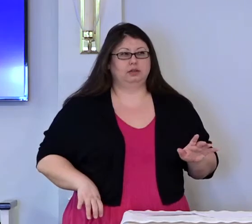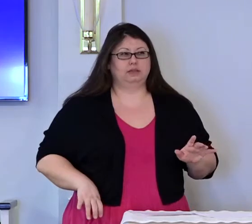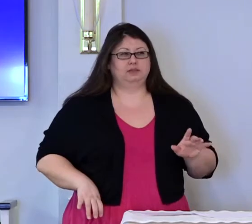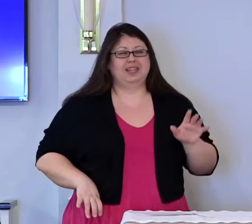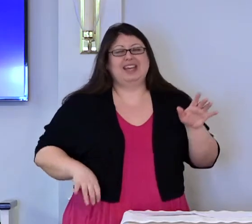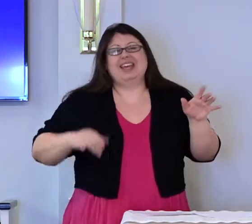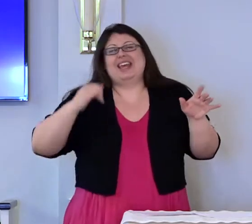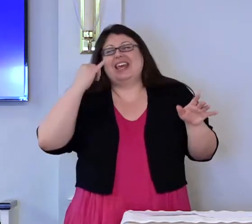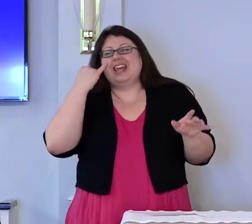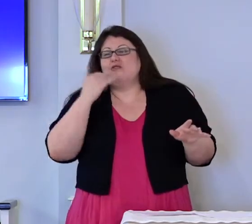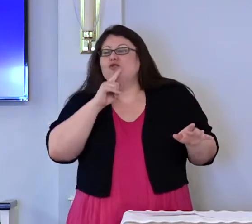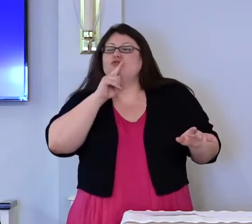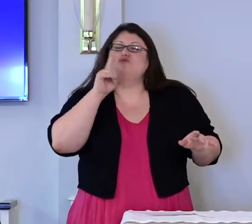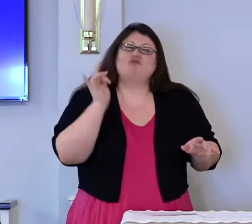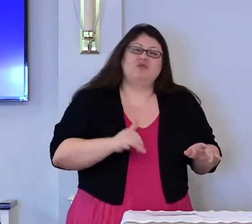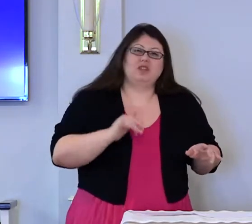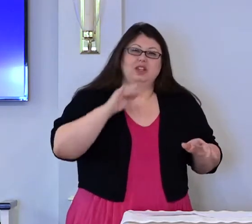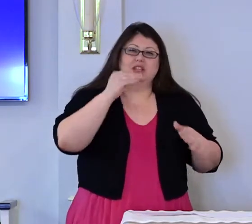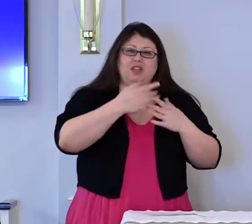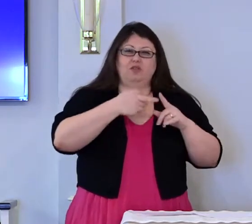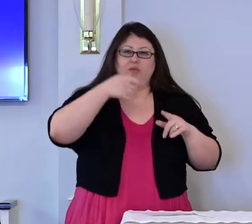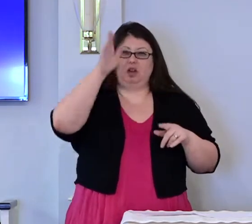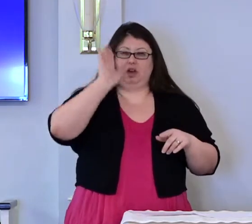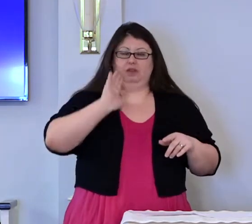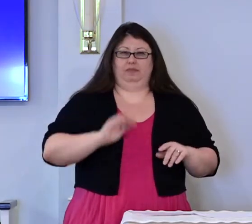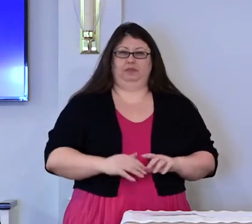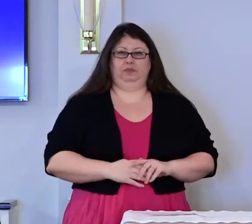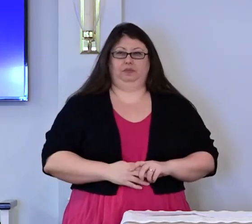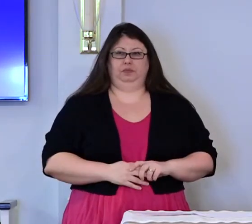if you are the Son of God,